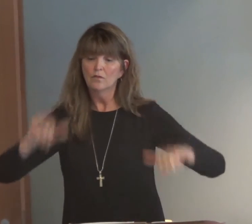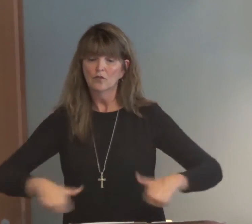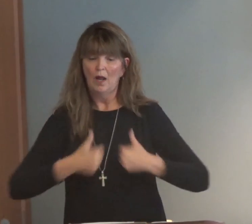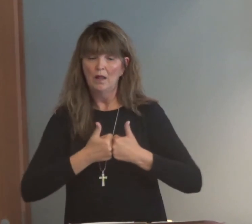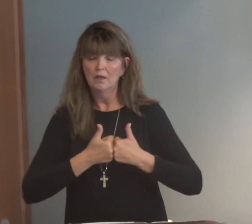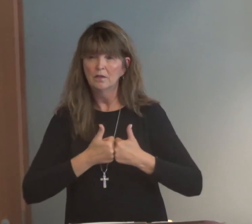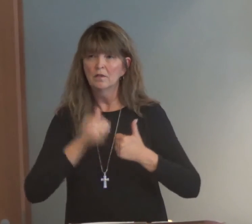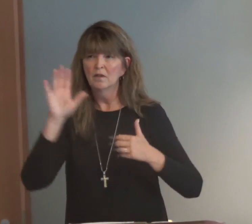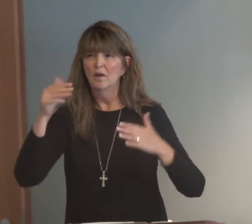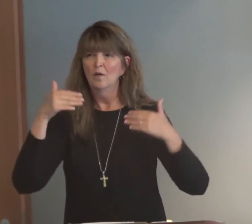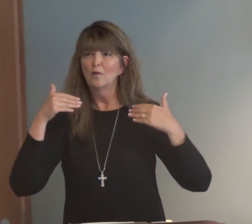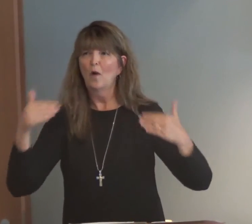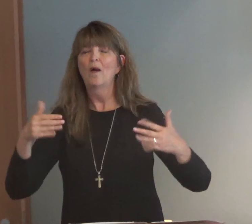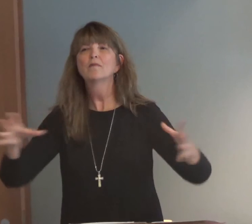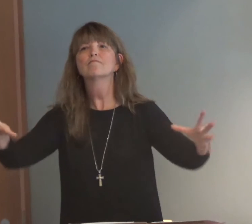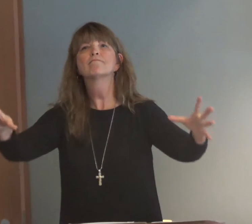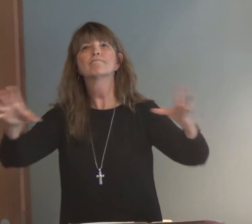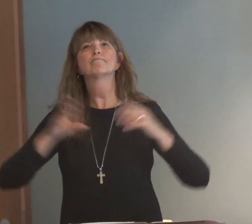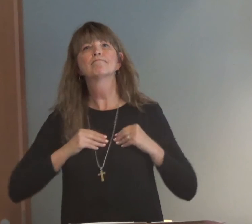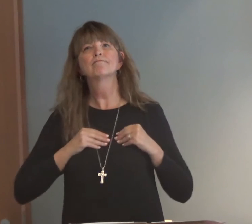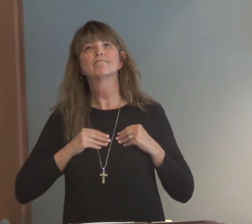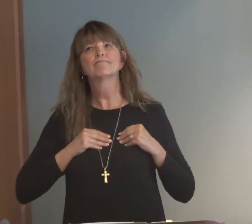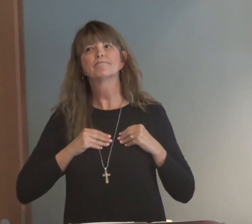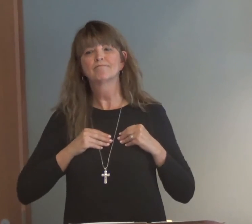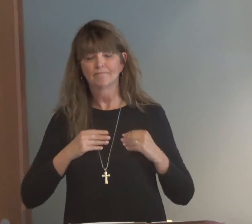Life is a challenge. Meet it.